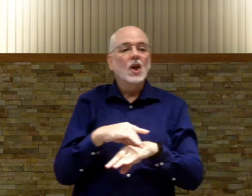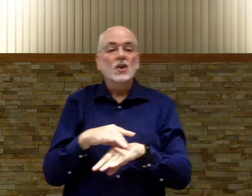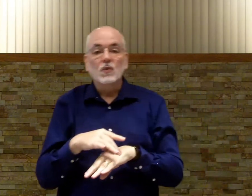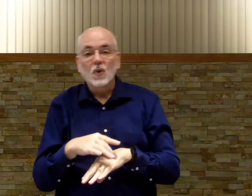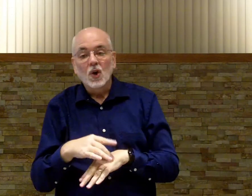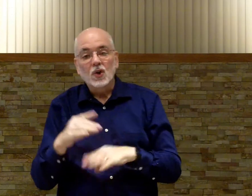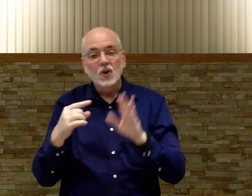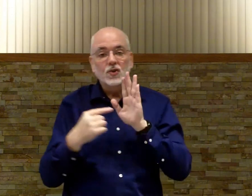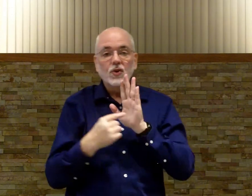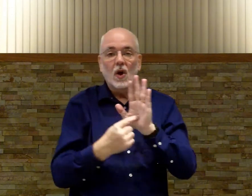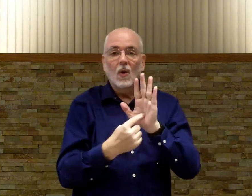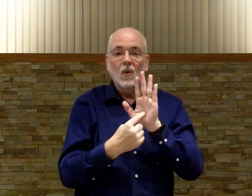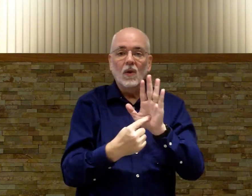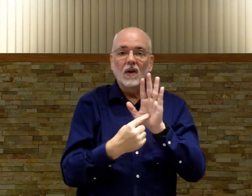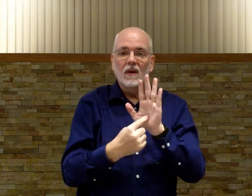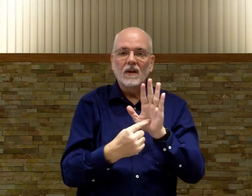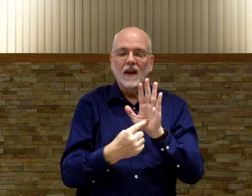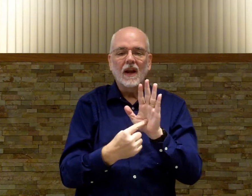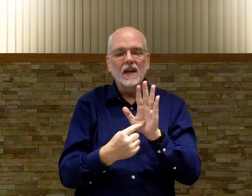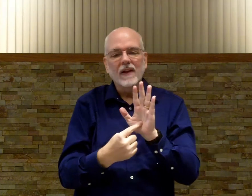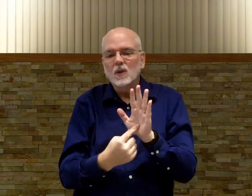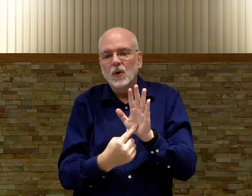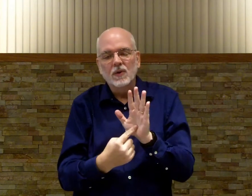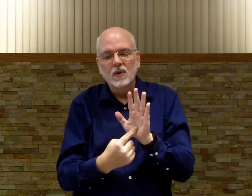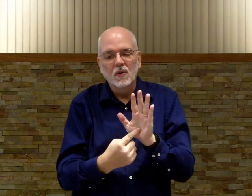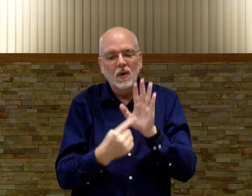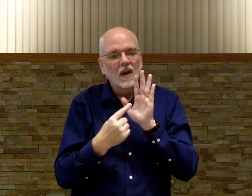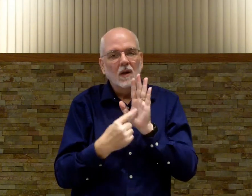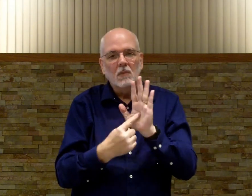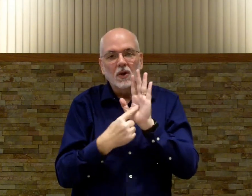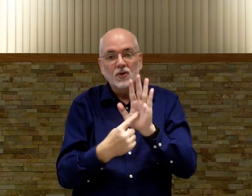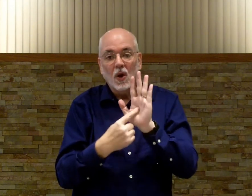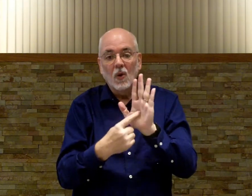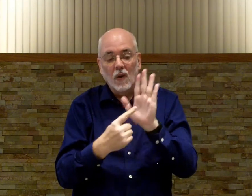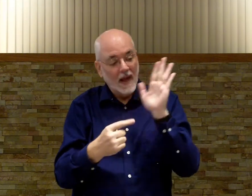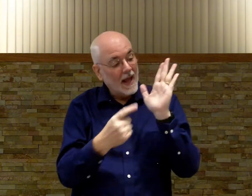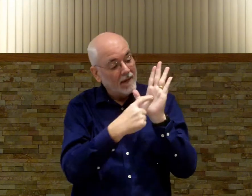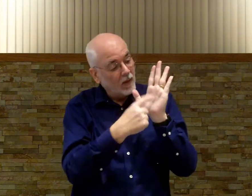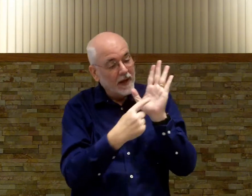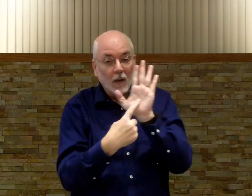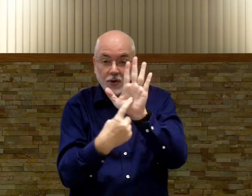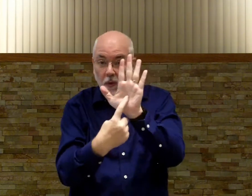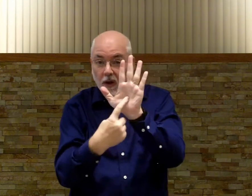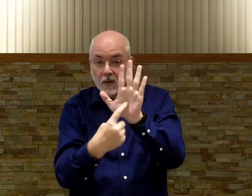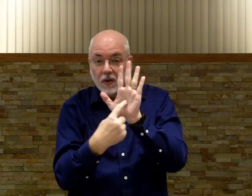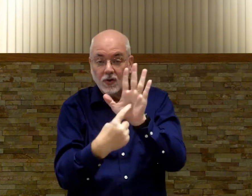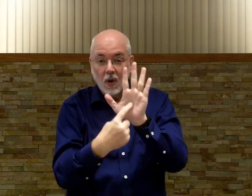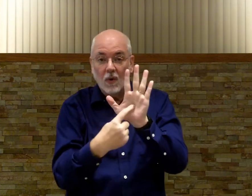right to show and i leave out the word to but show i have it right here i'm showing it to you show